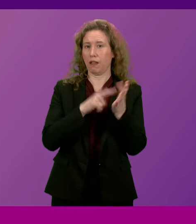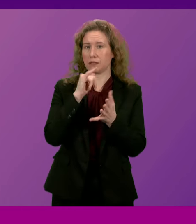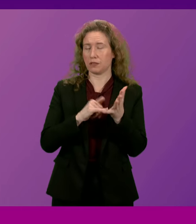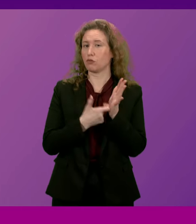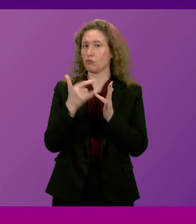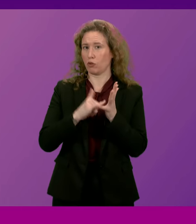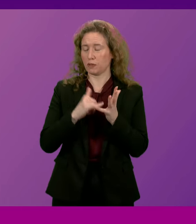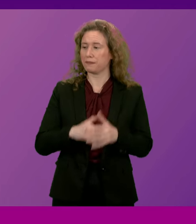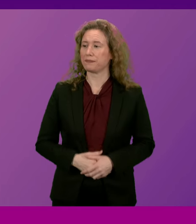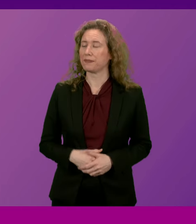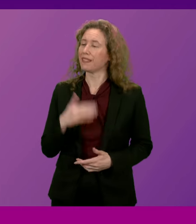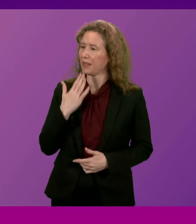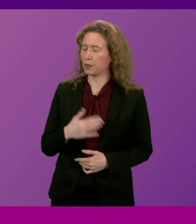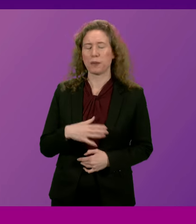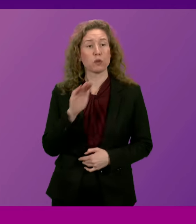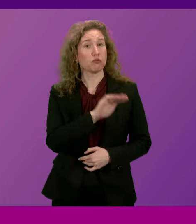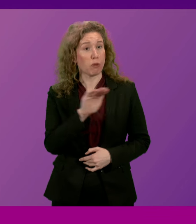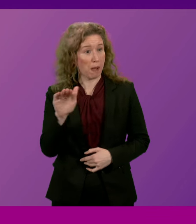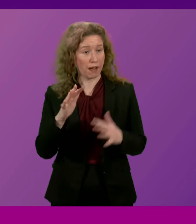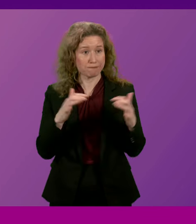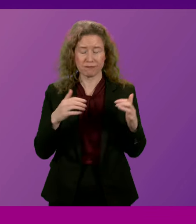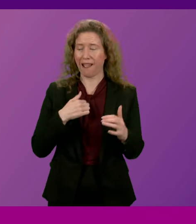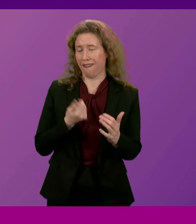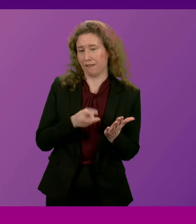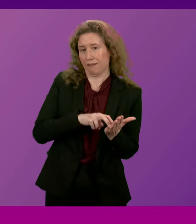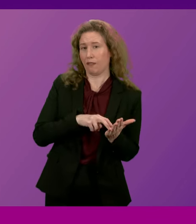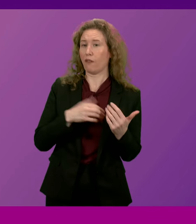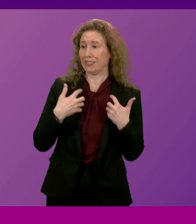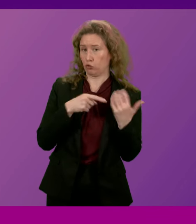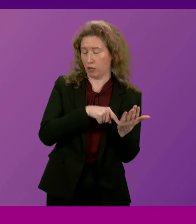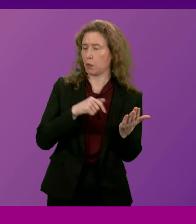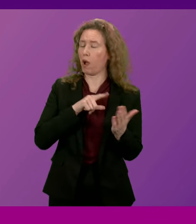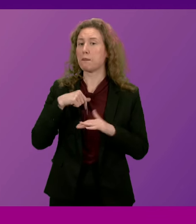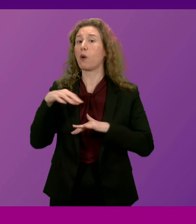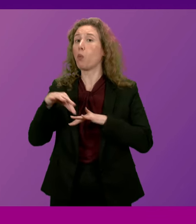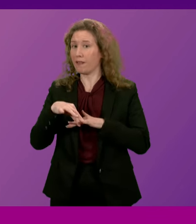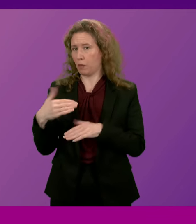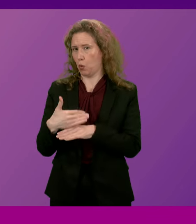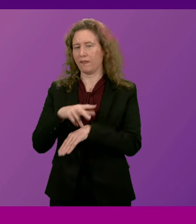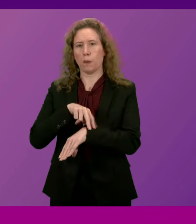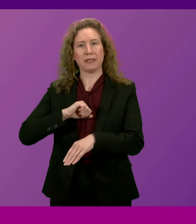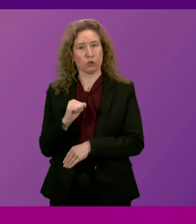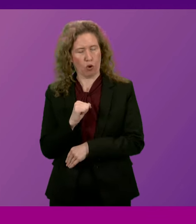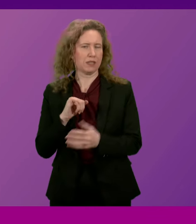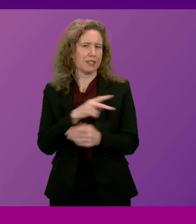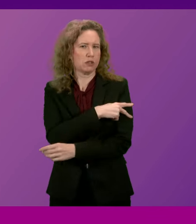very much, Presiding Officer. And can I remind the Chamber of my Register of Members' Interests? My wife is a Sergeant with Police Scotland.